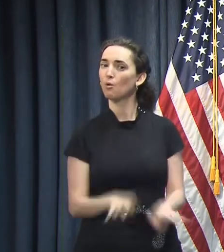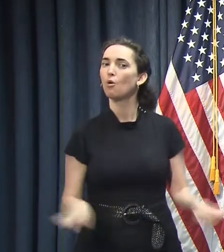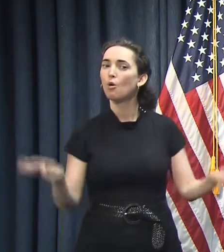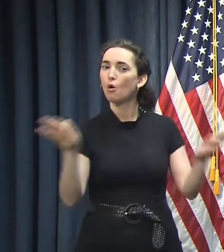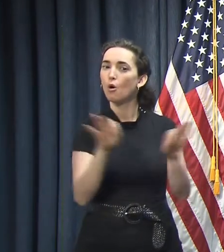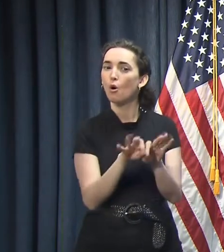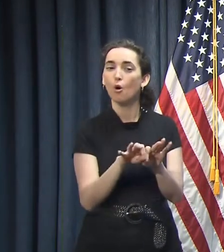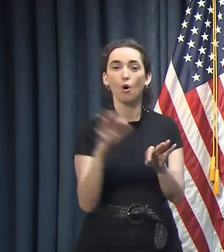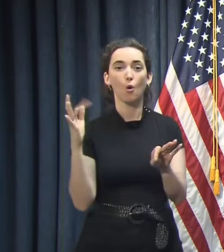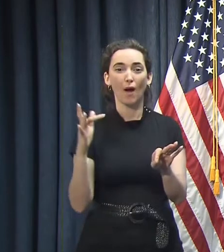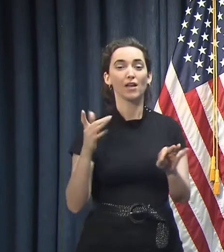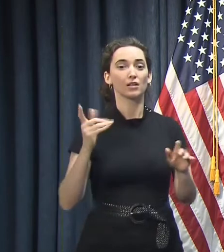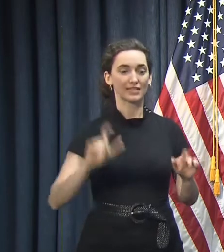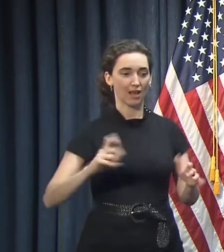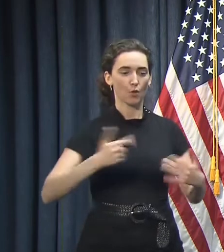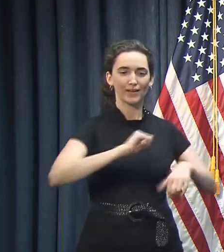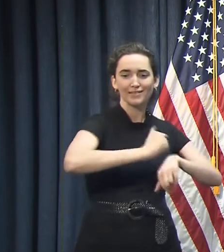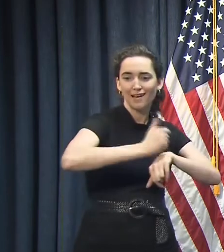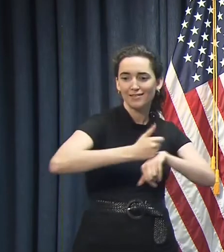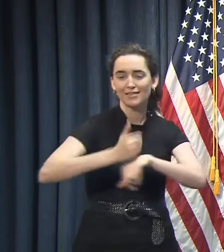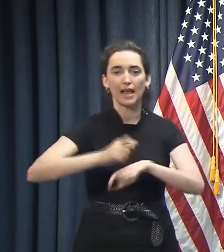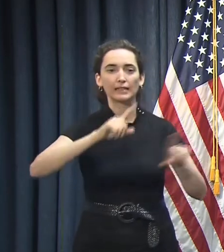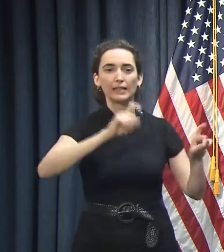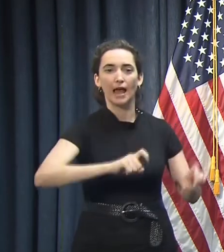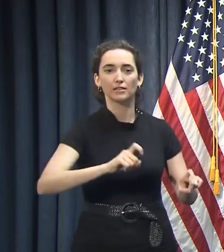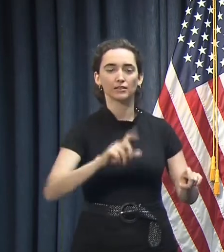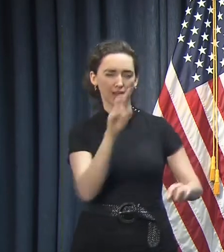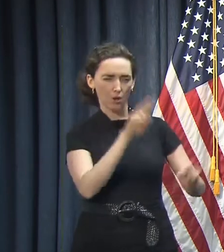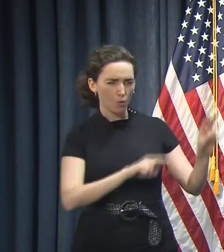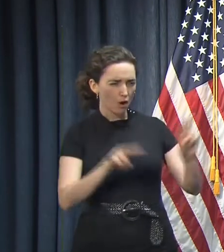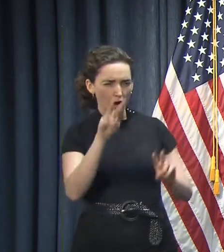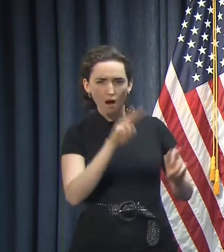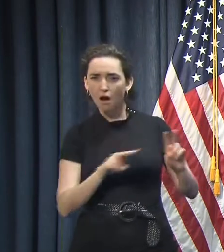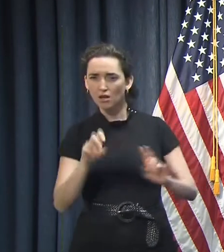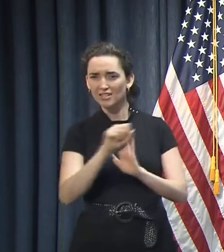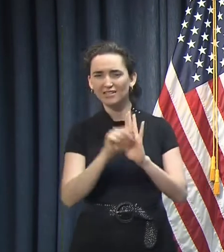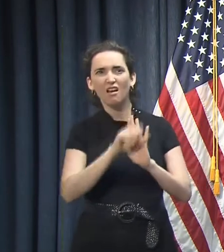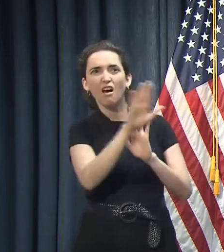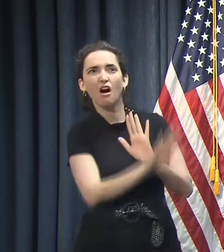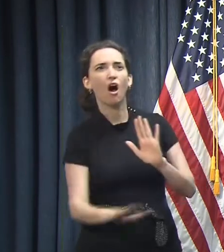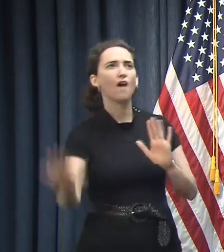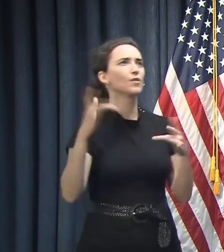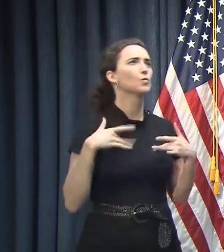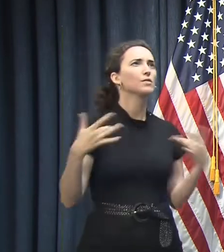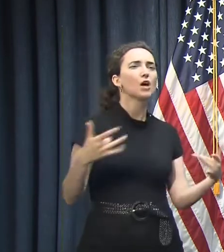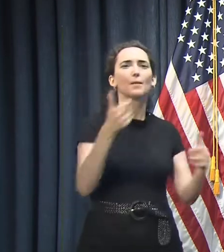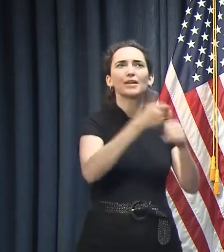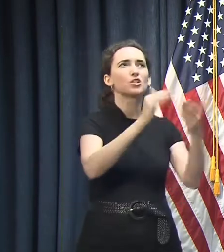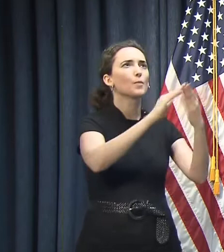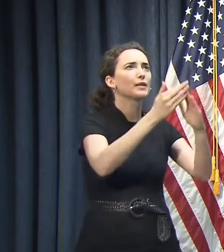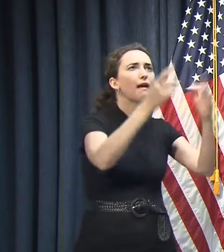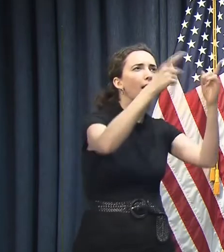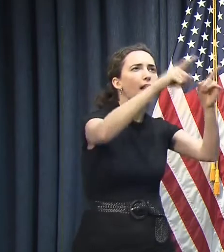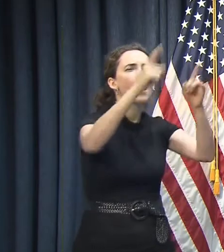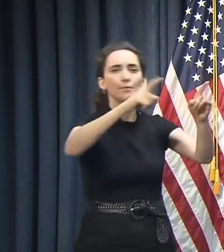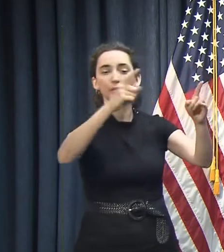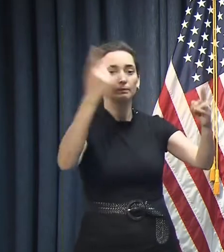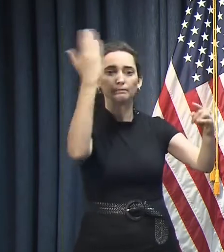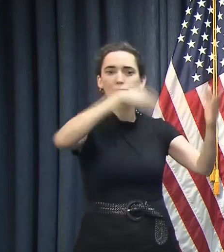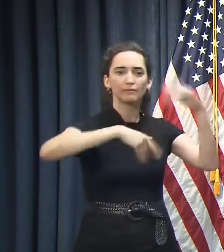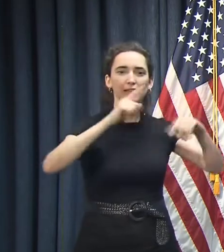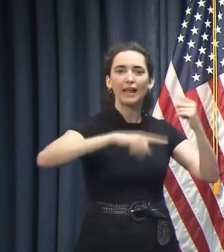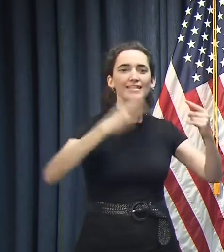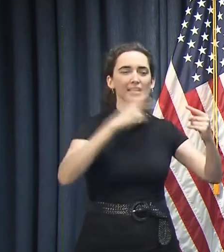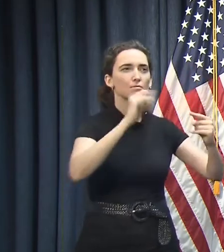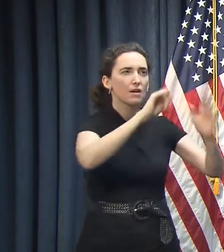this testing in place so that we can monitor what's going on out across the state of Louisiana and every community, and it will inform